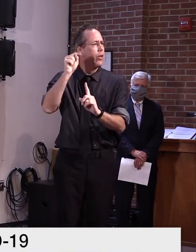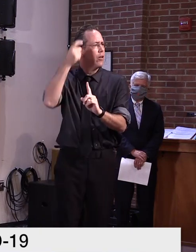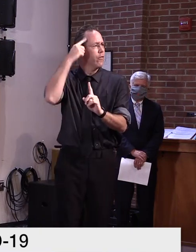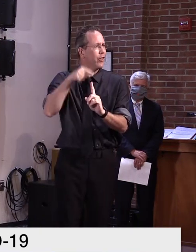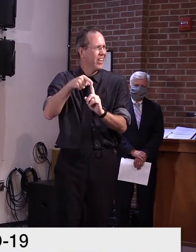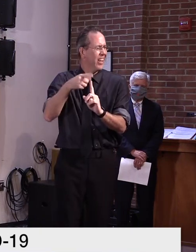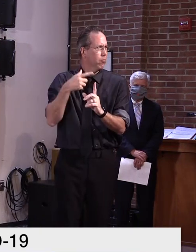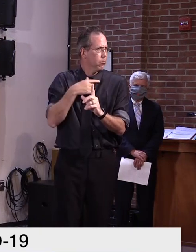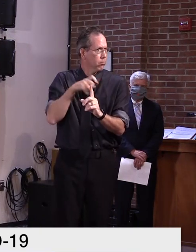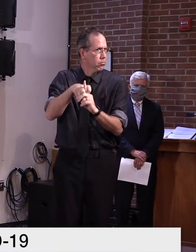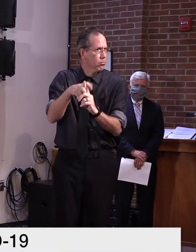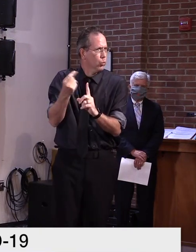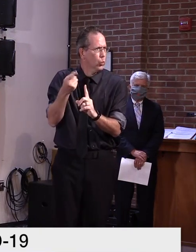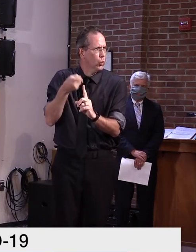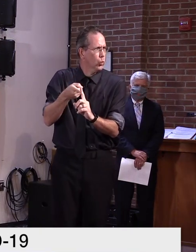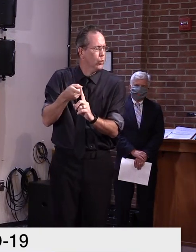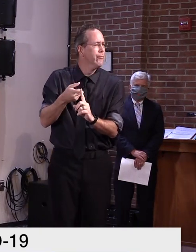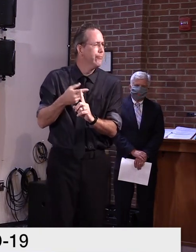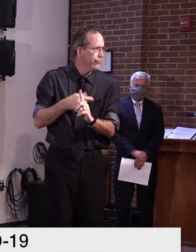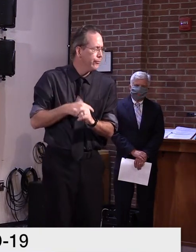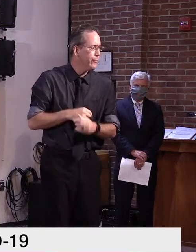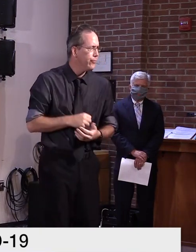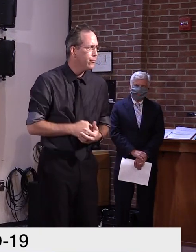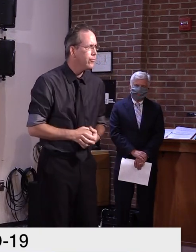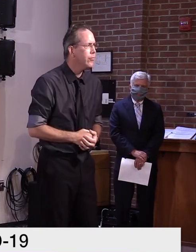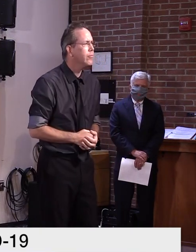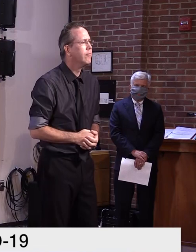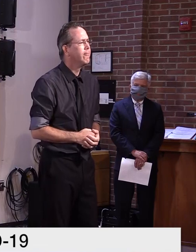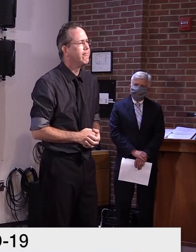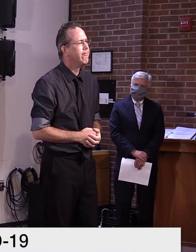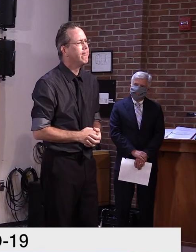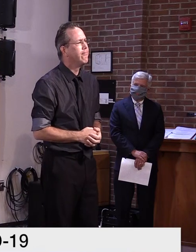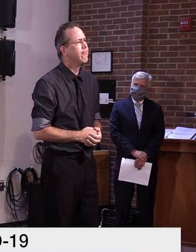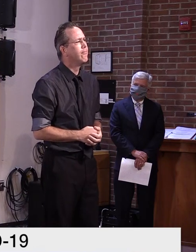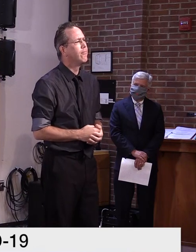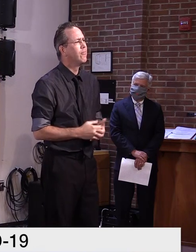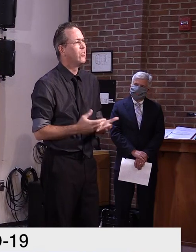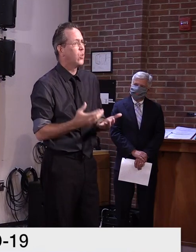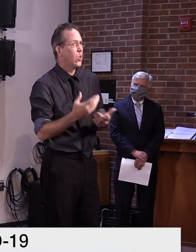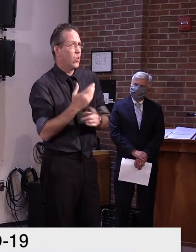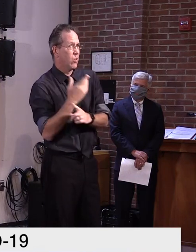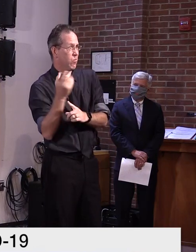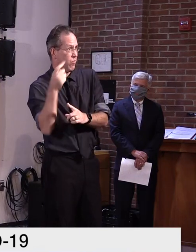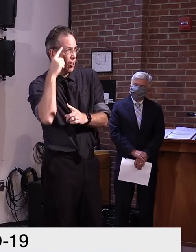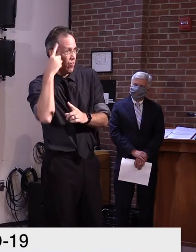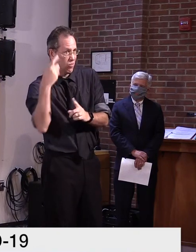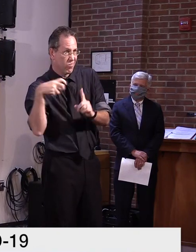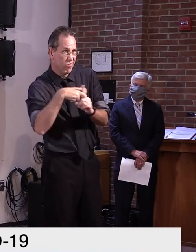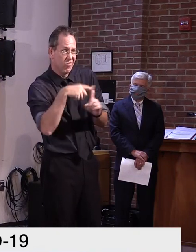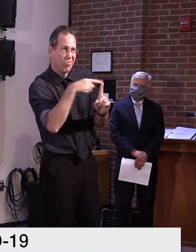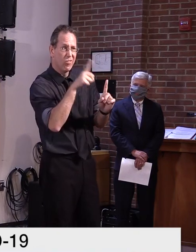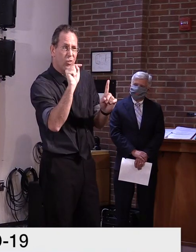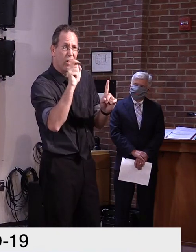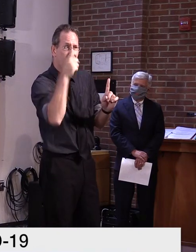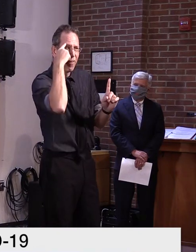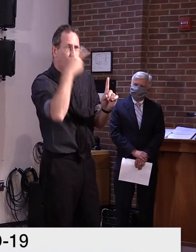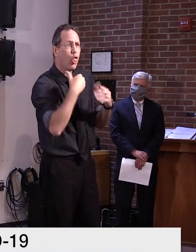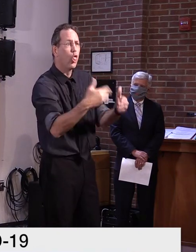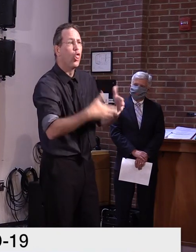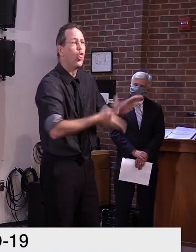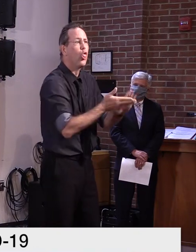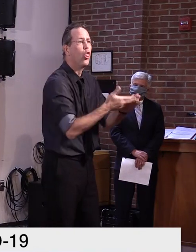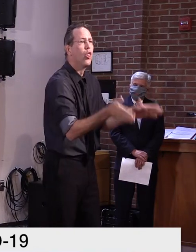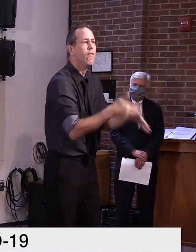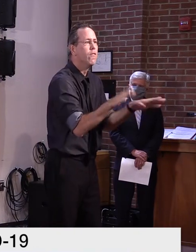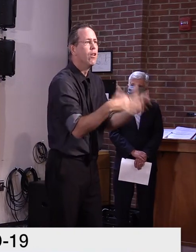the gambling sector. Yeah, I, I don't, um, I don't think we have anything at this point. First, I've,